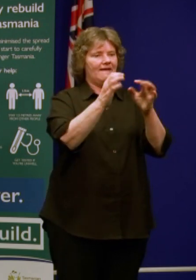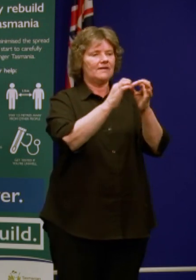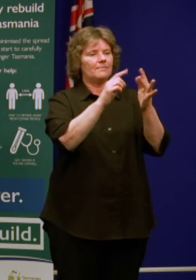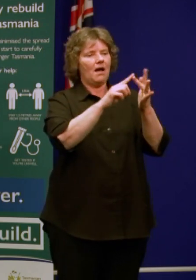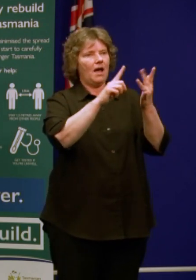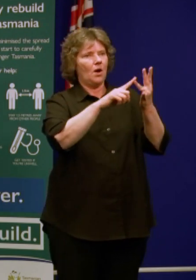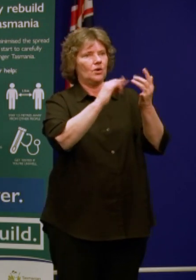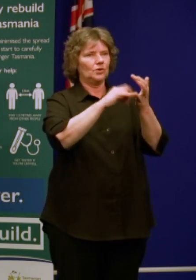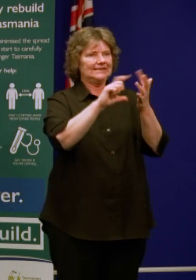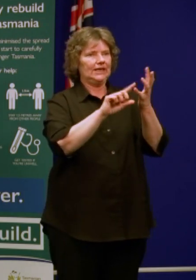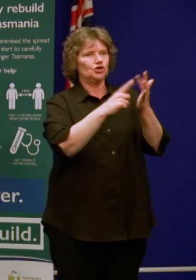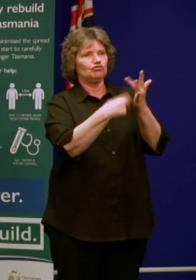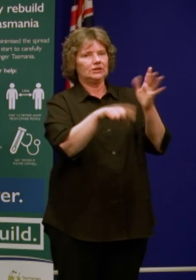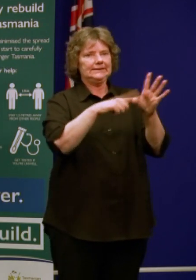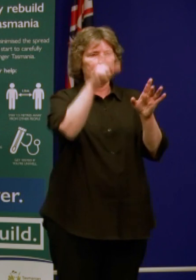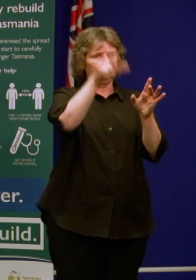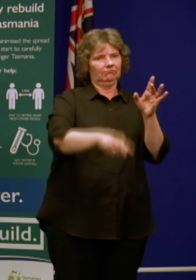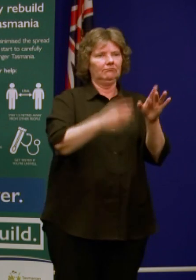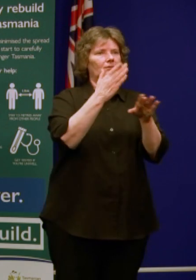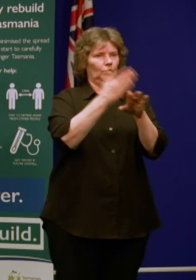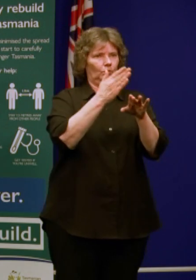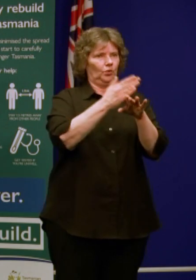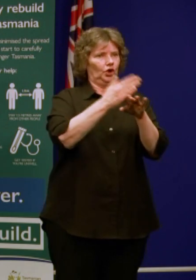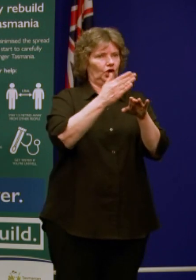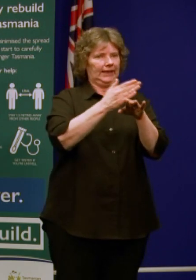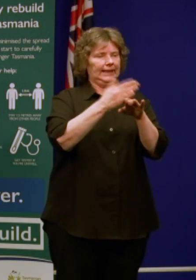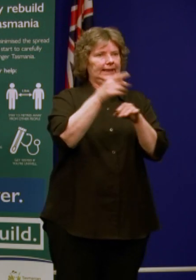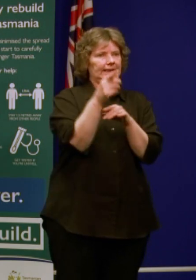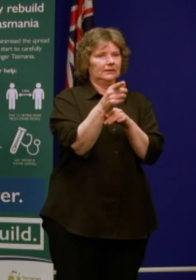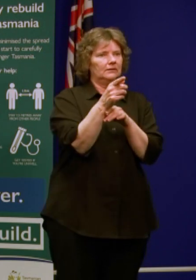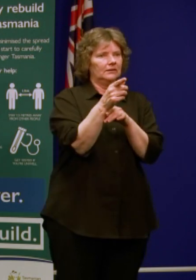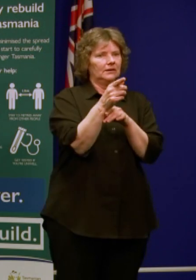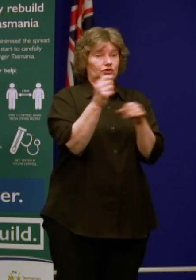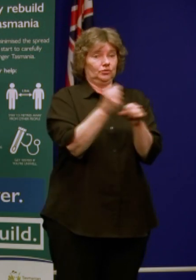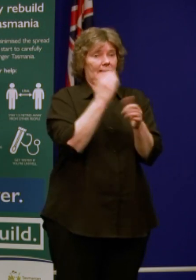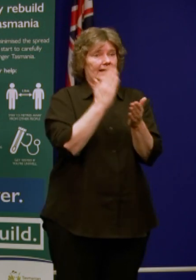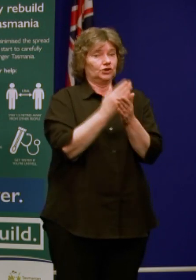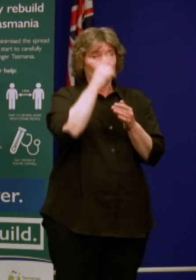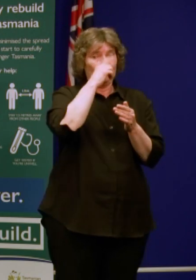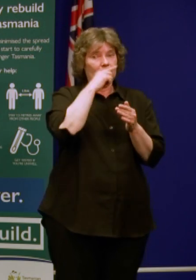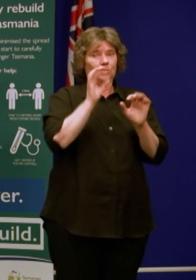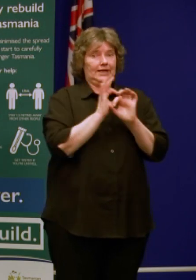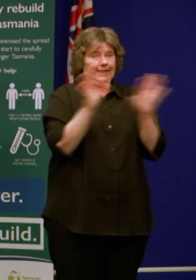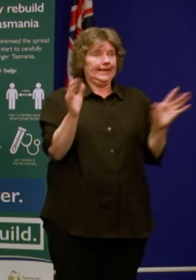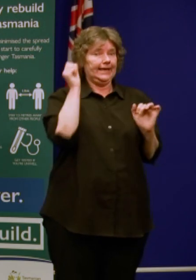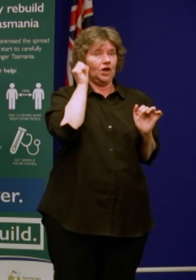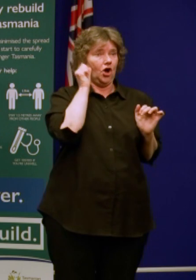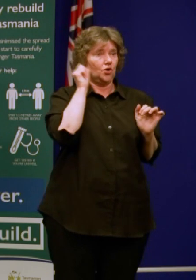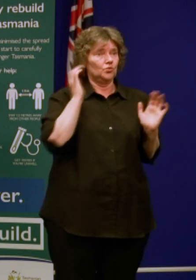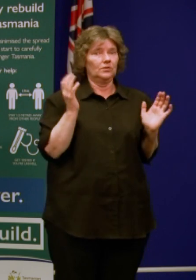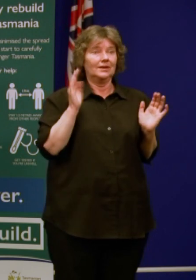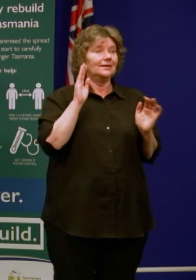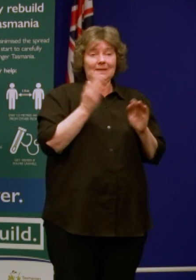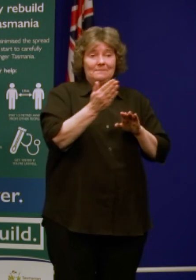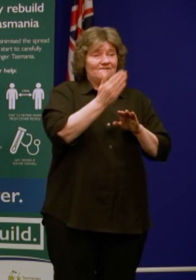with TT Line to ensure that people understand very clearly that before they get on the plane, if they have no exemption,